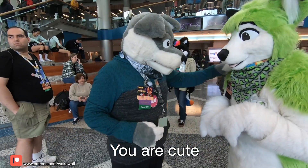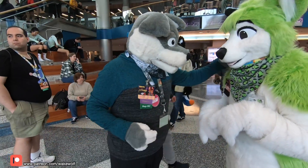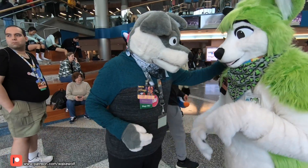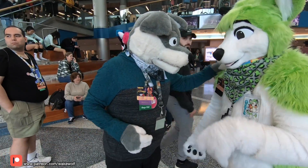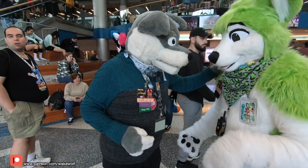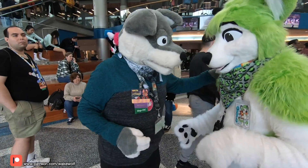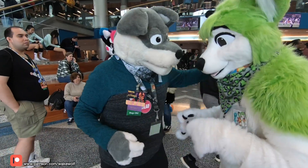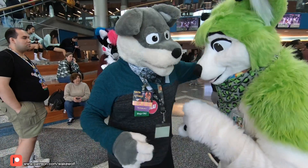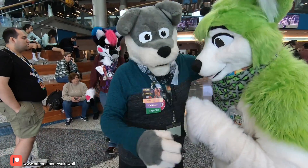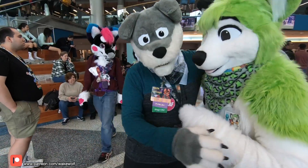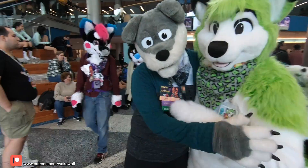You're cute